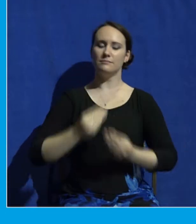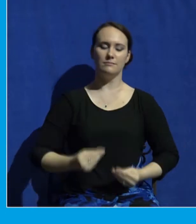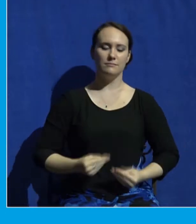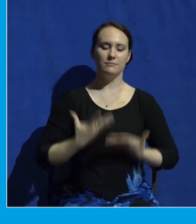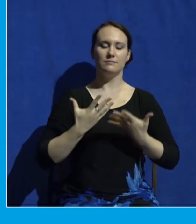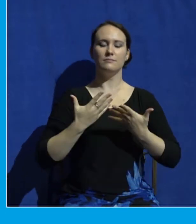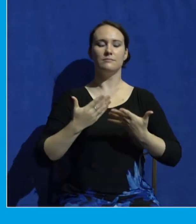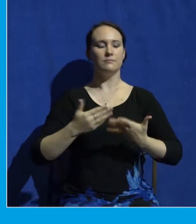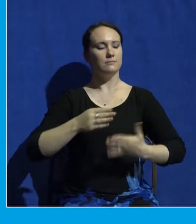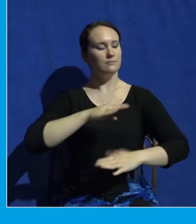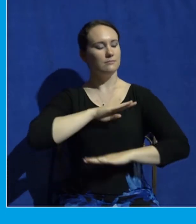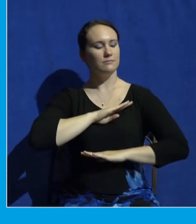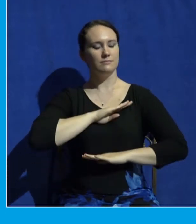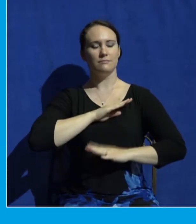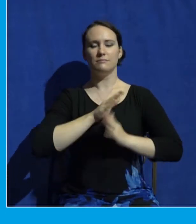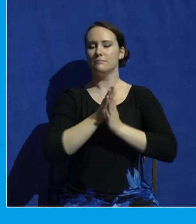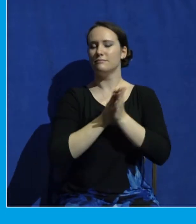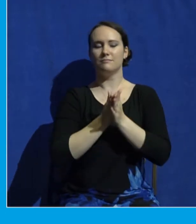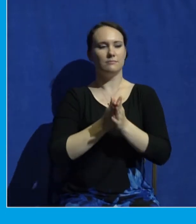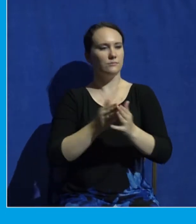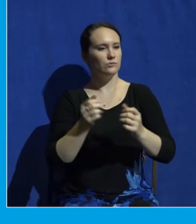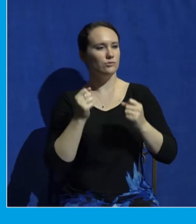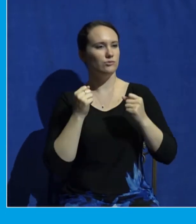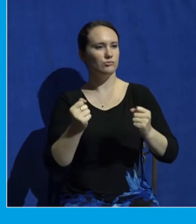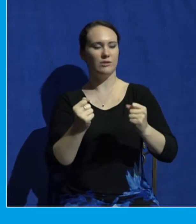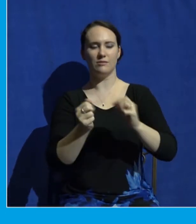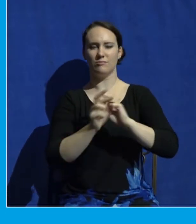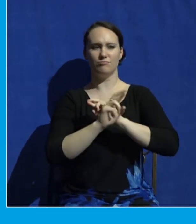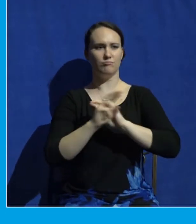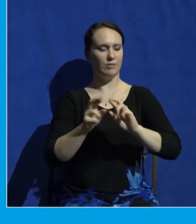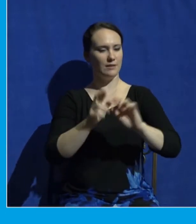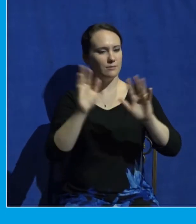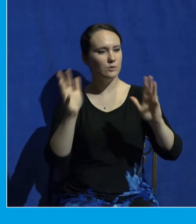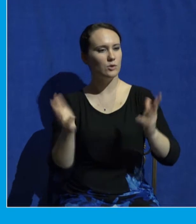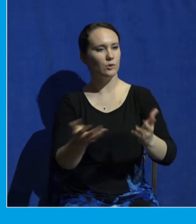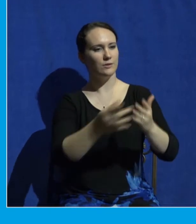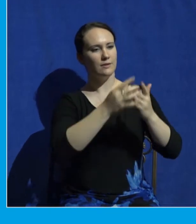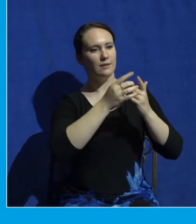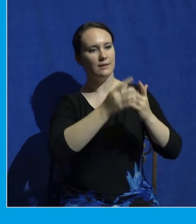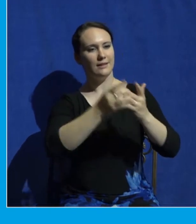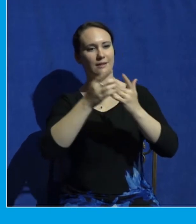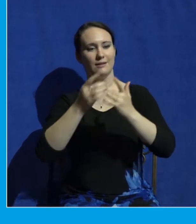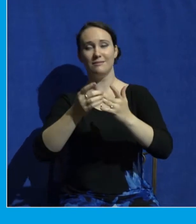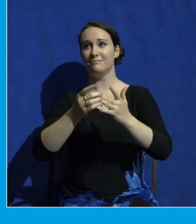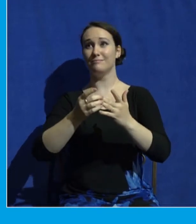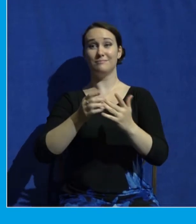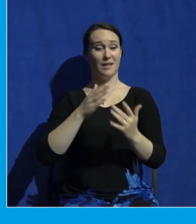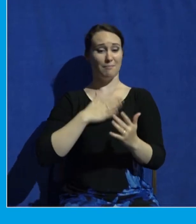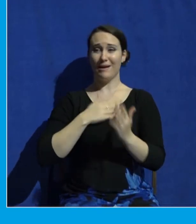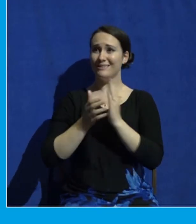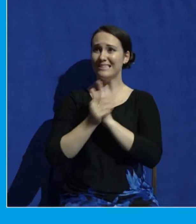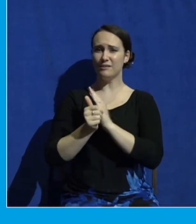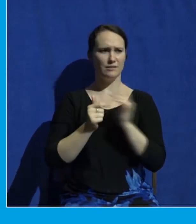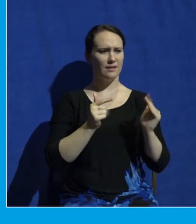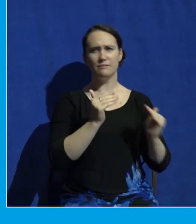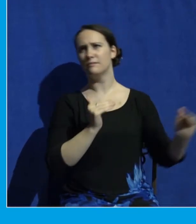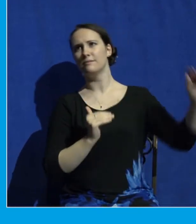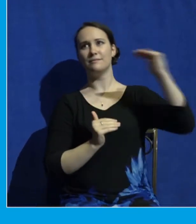resolve and courage and shepherding skills that are even beyond what they already have. And Father, that we as a congregation